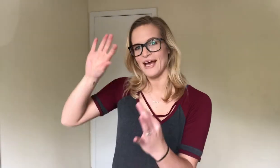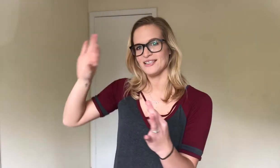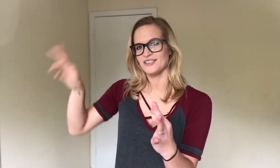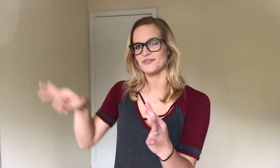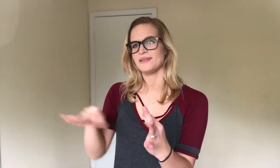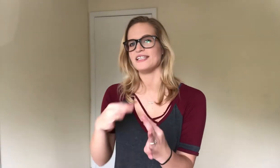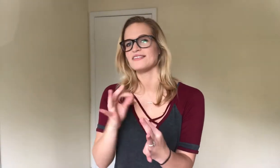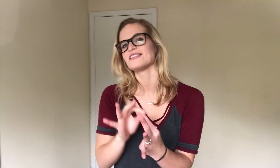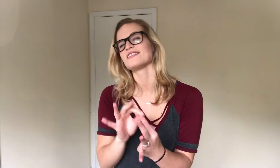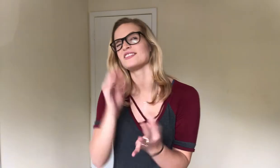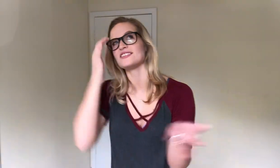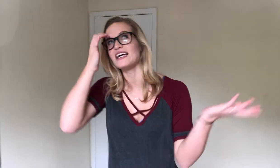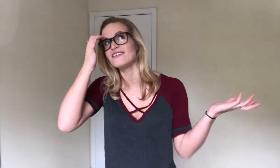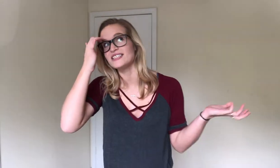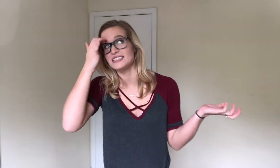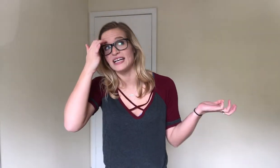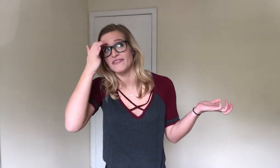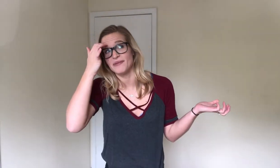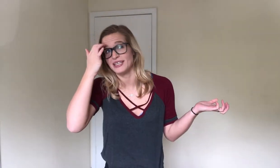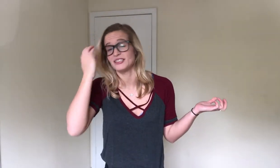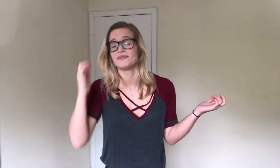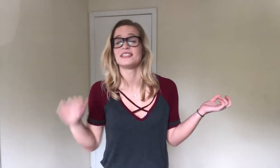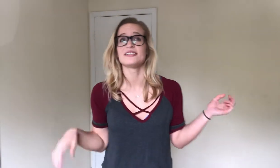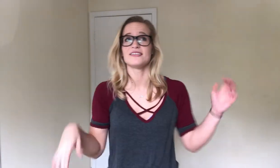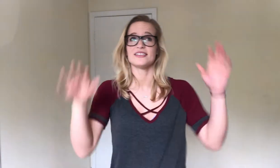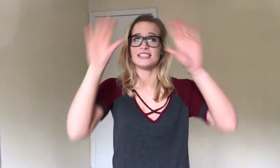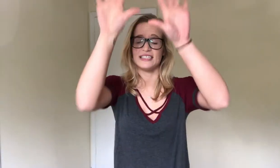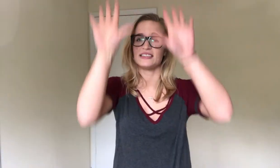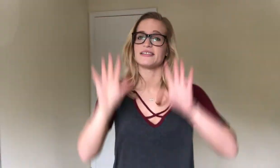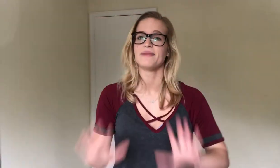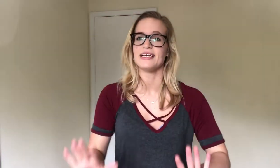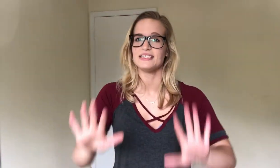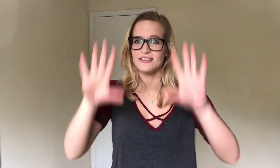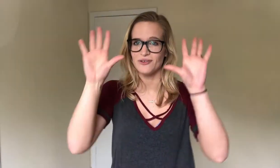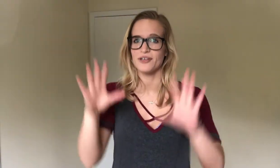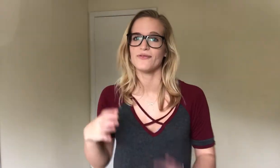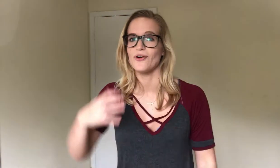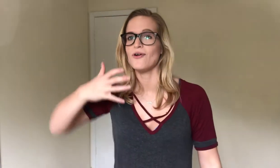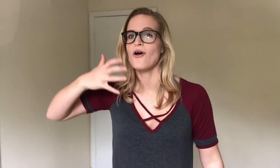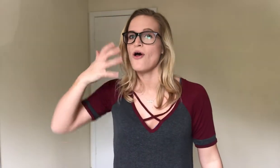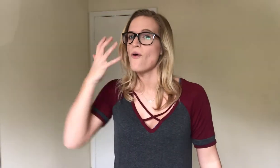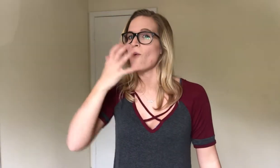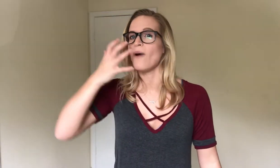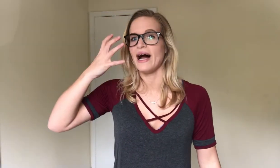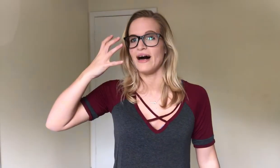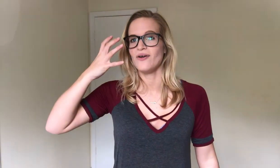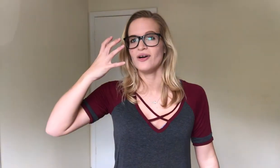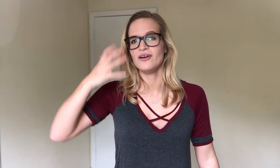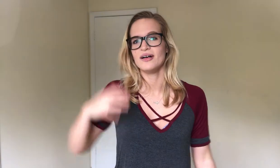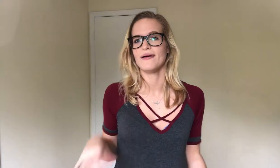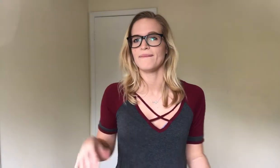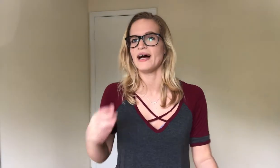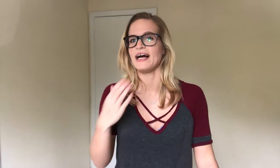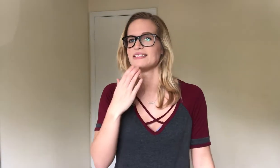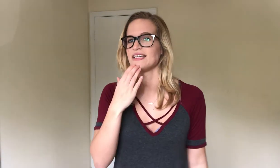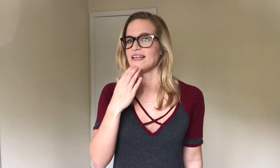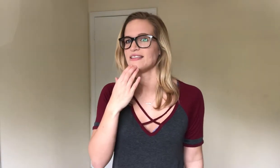Masterpiece. So there's not really a sign for masterpiece. You could sign just amazing. Wonderful. Wow. But I signed.